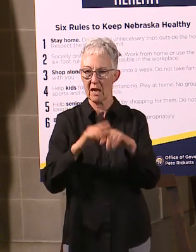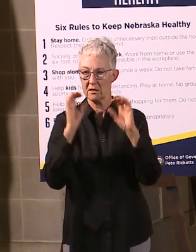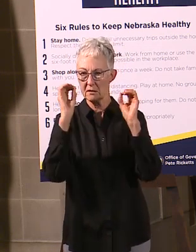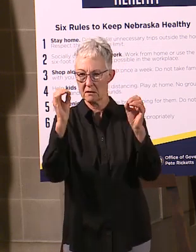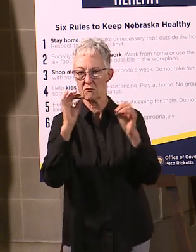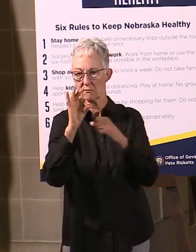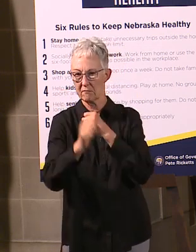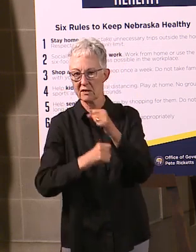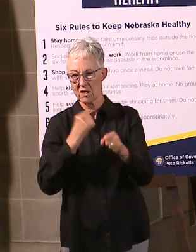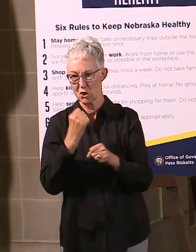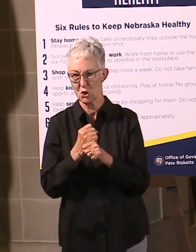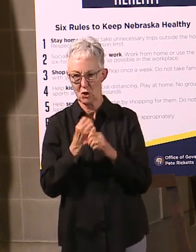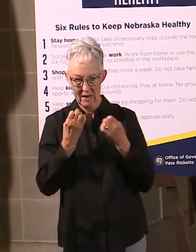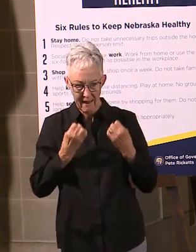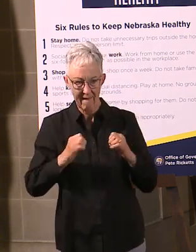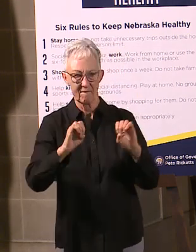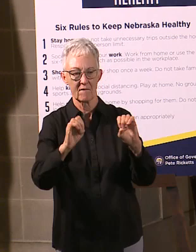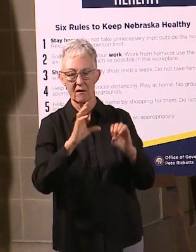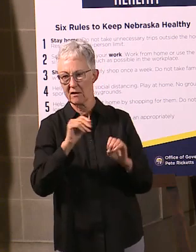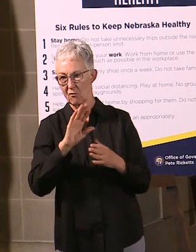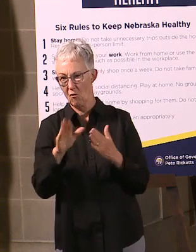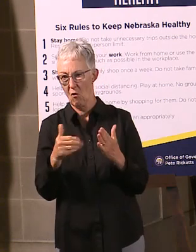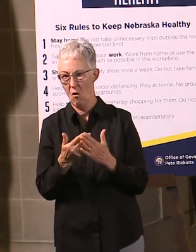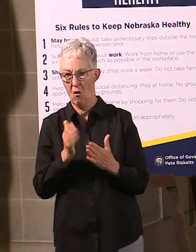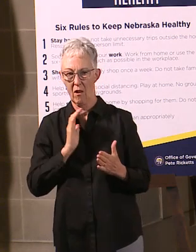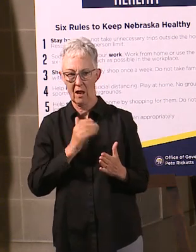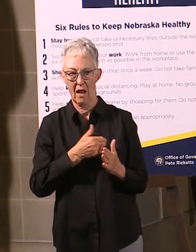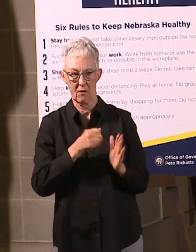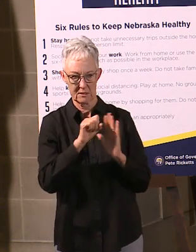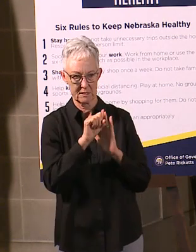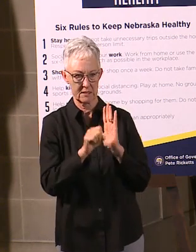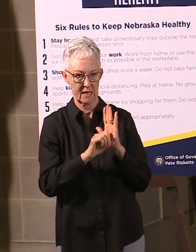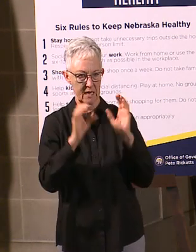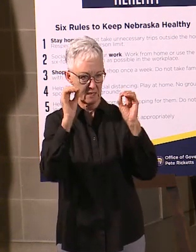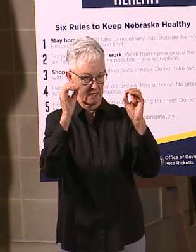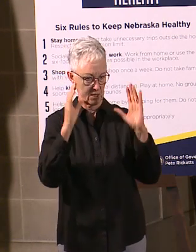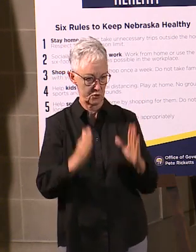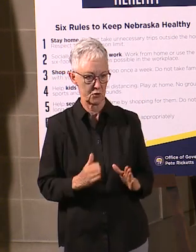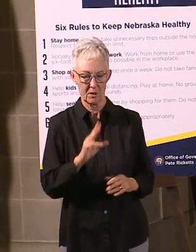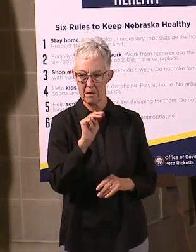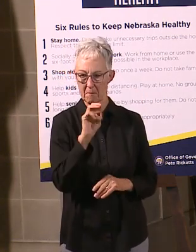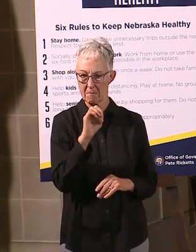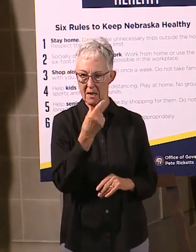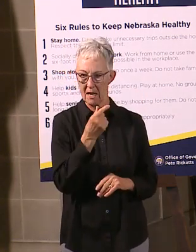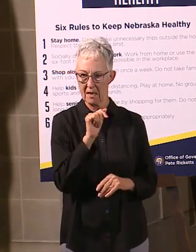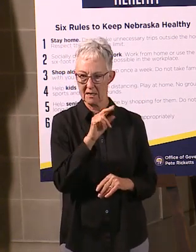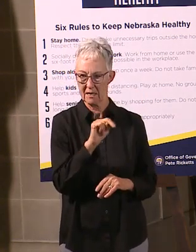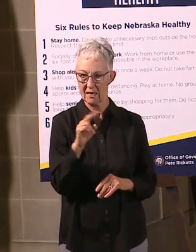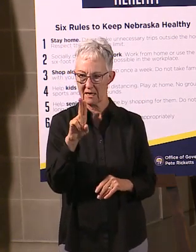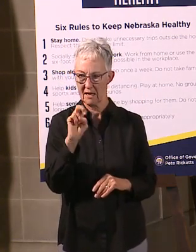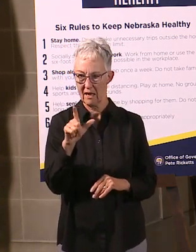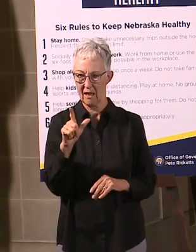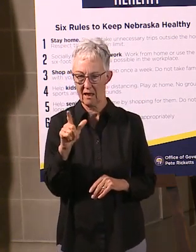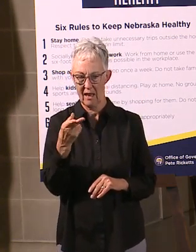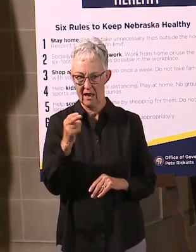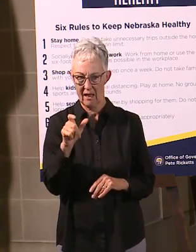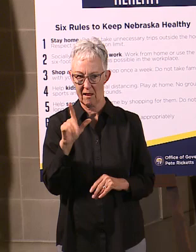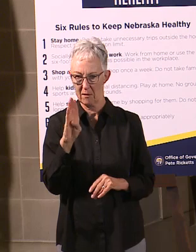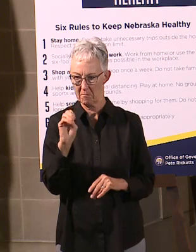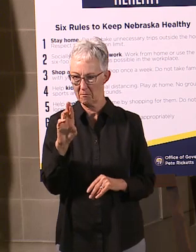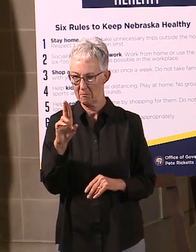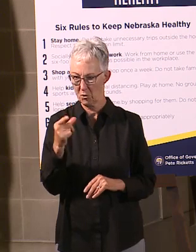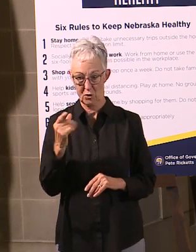and all of our State Teachers of the Year. And so Megan Helberg is Nebraska's Teacher of the Year. And it's an unfortunate thing because normally they get to travel and